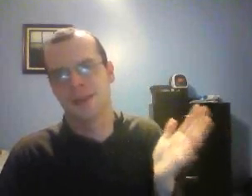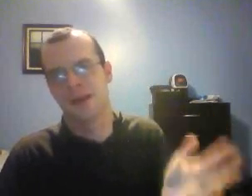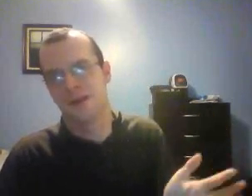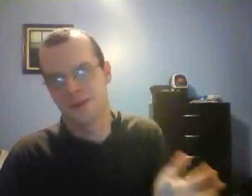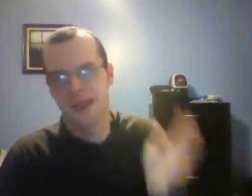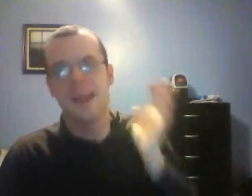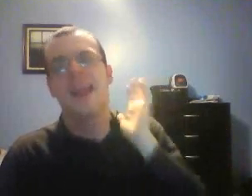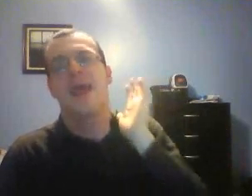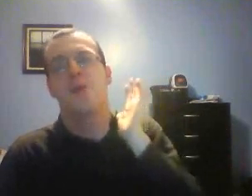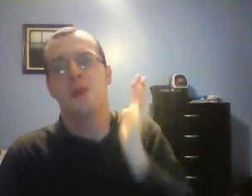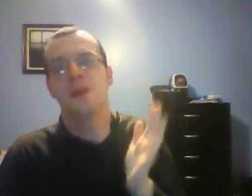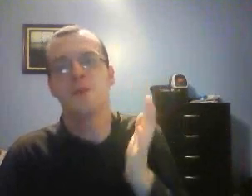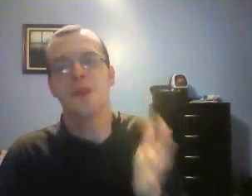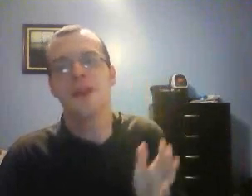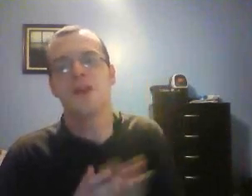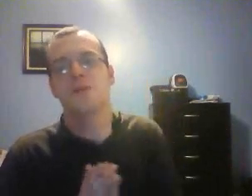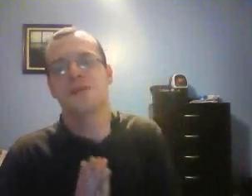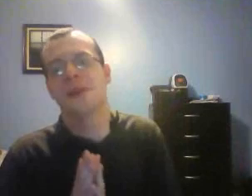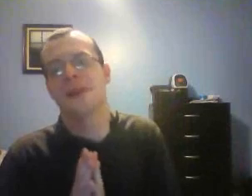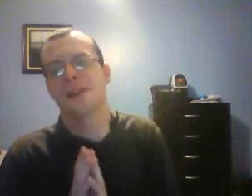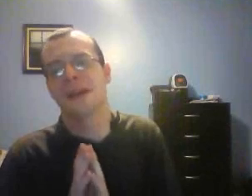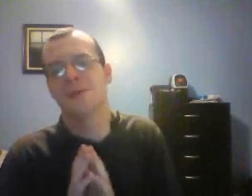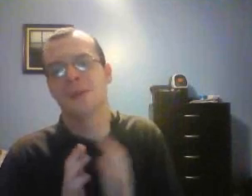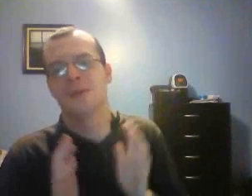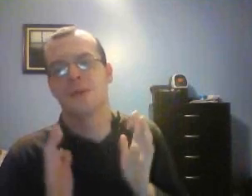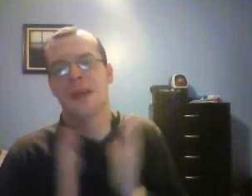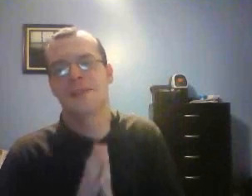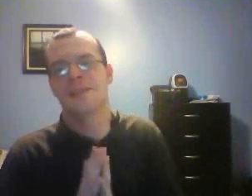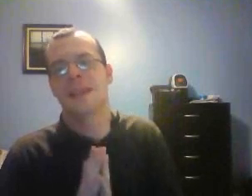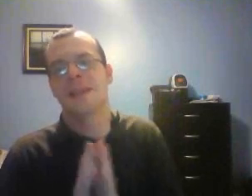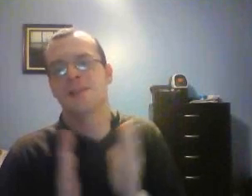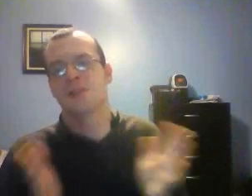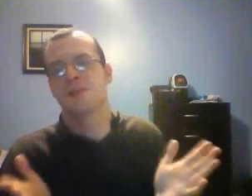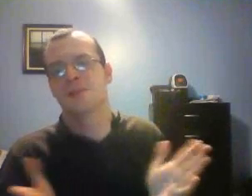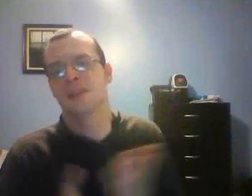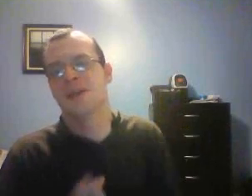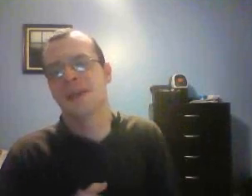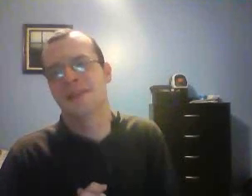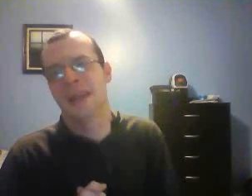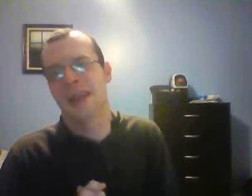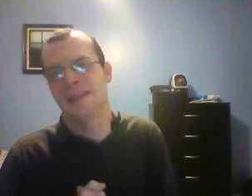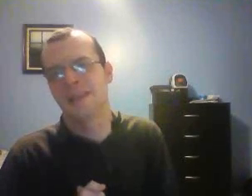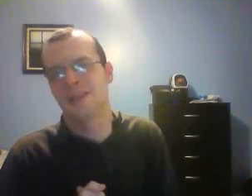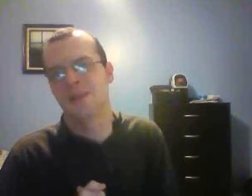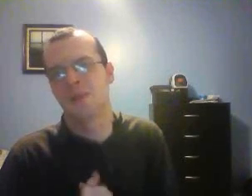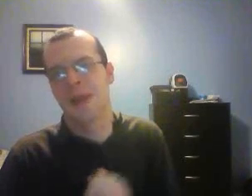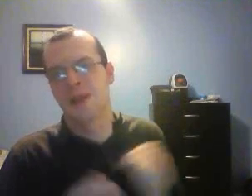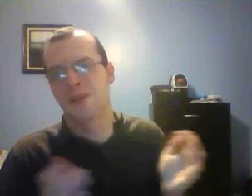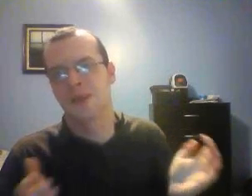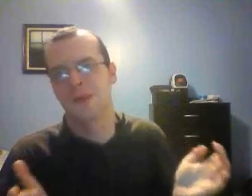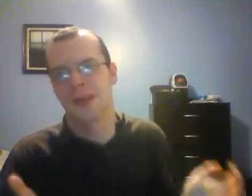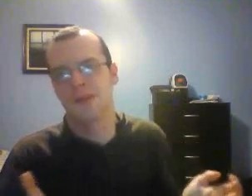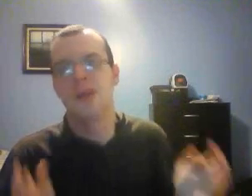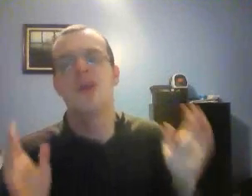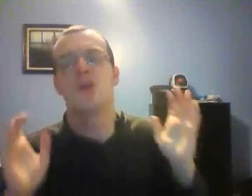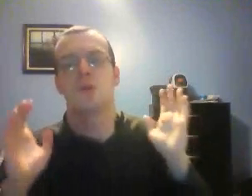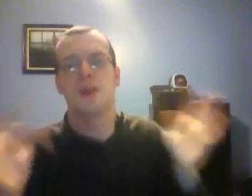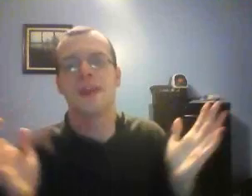Styles. And William Regal, who was doing a lot of commentary for NXT and served some time as the NXT general manager, I believe. I'm really